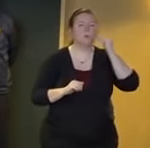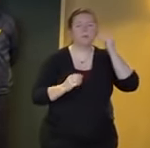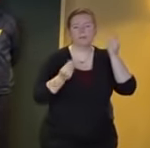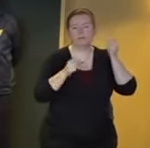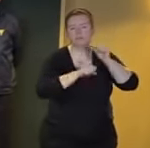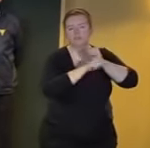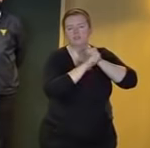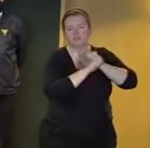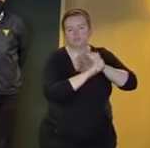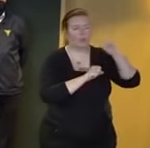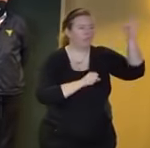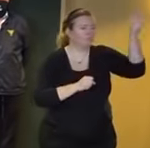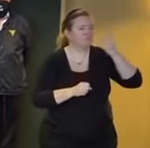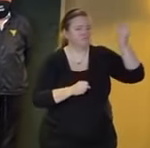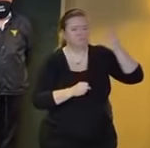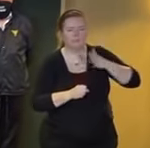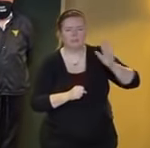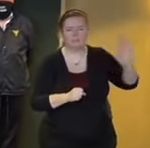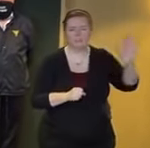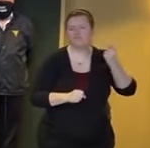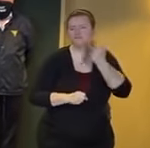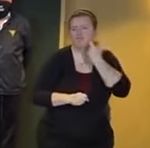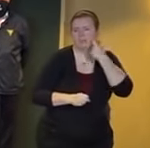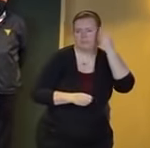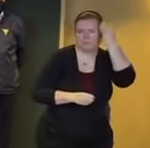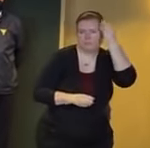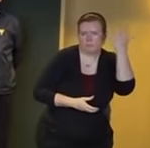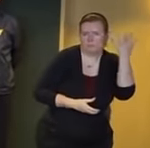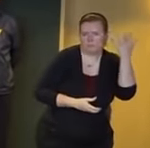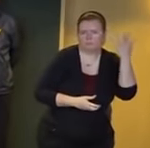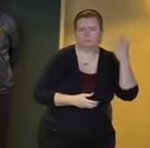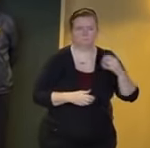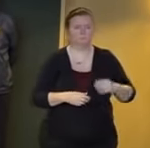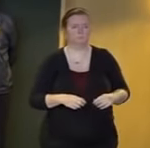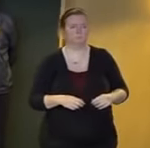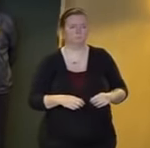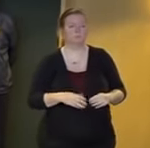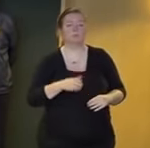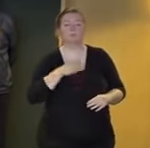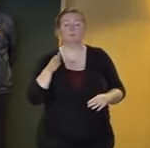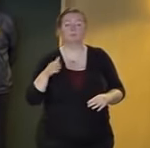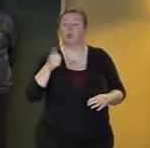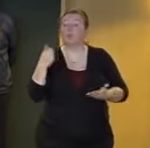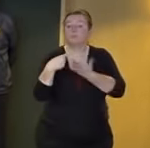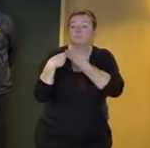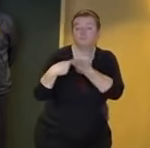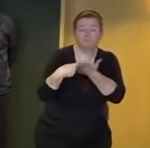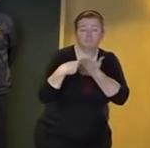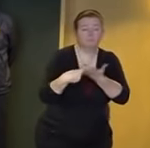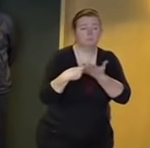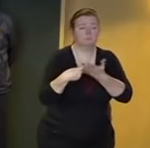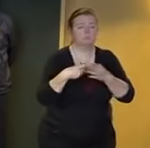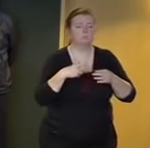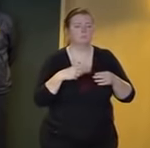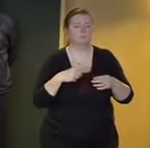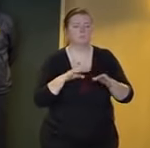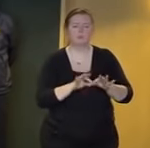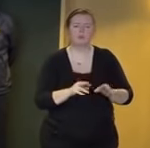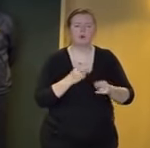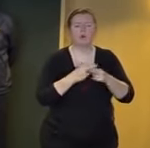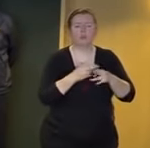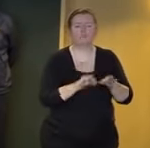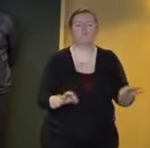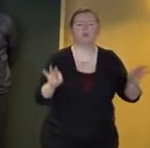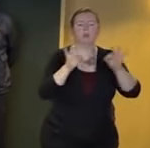information in that regard the other side that we discuss frequently is critical infrastructure security as the governor mentioned and making sure